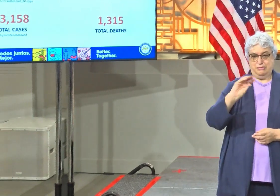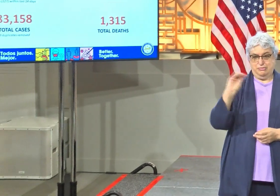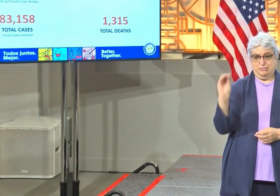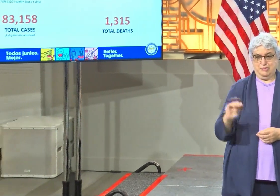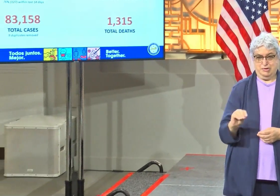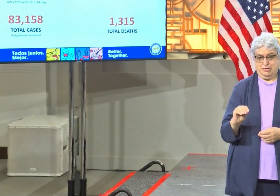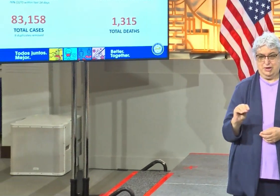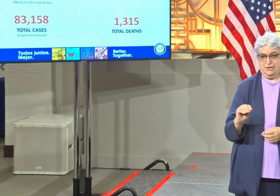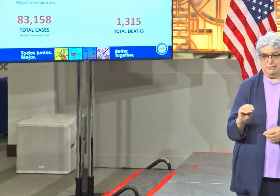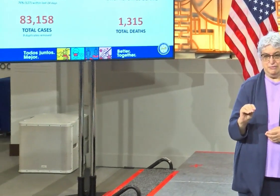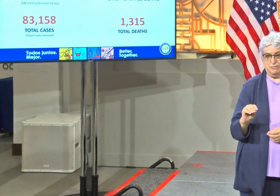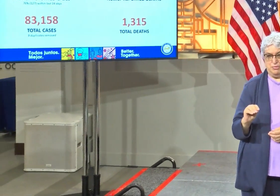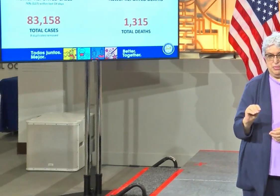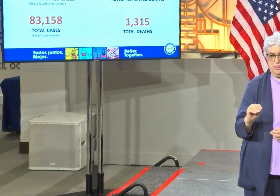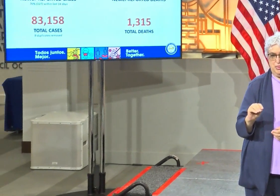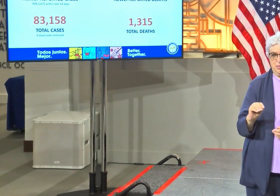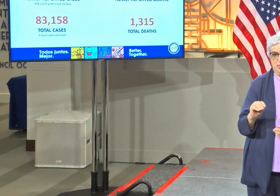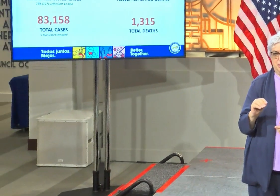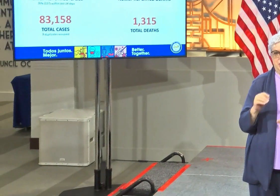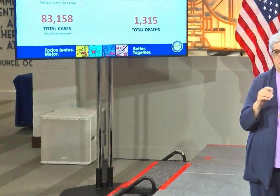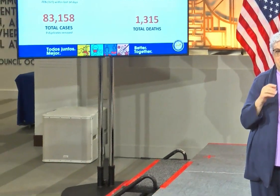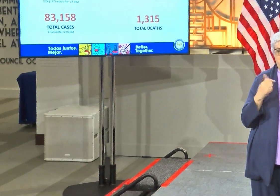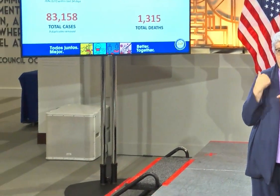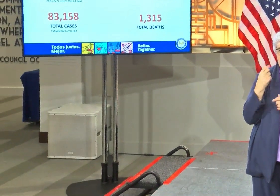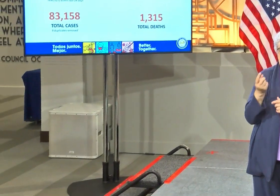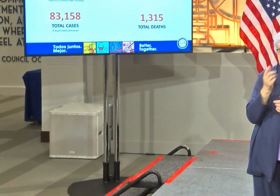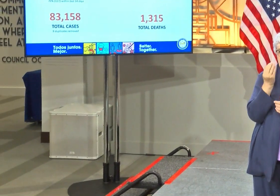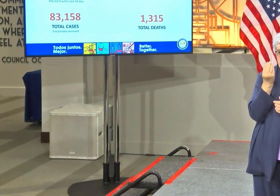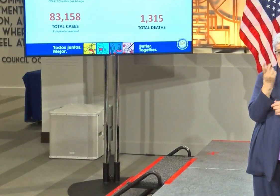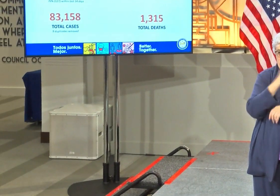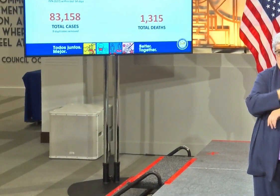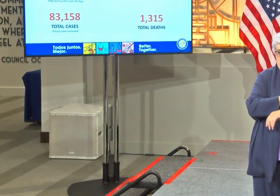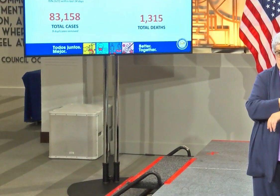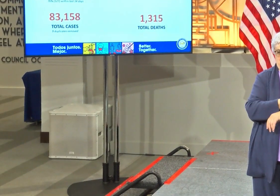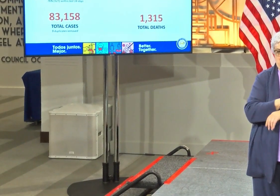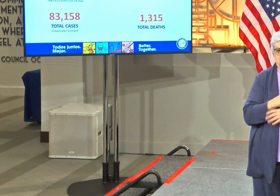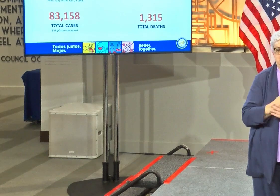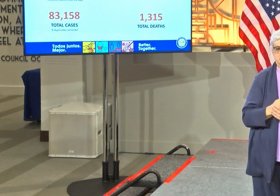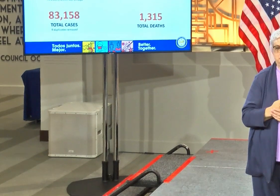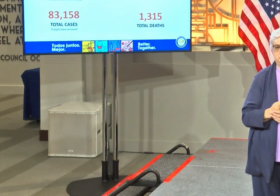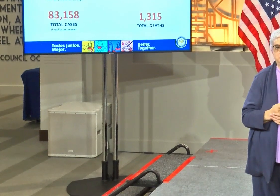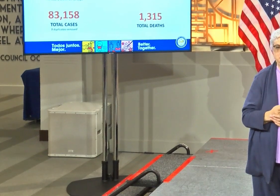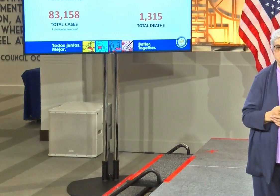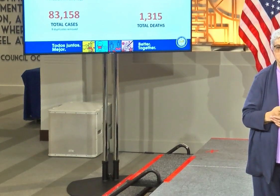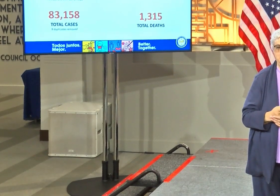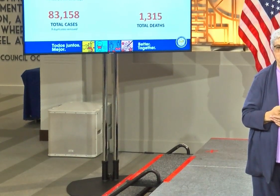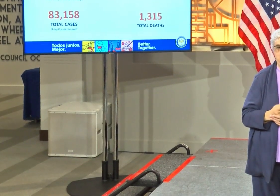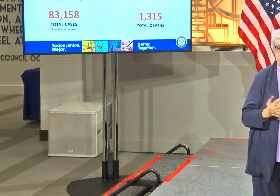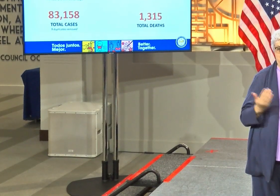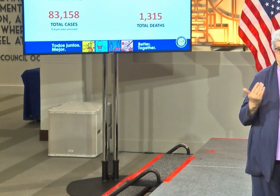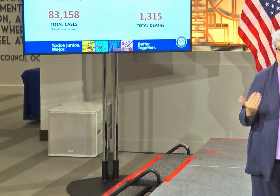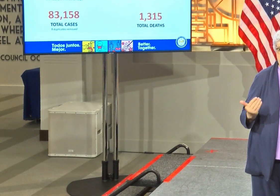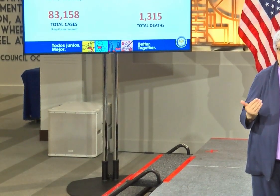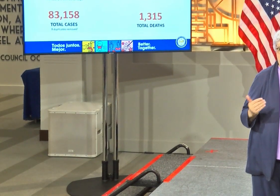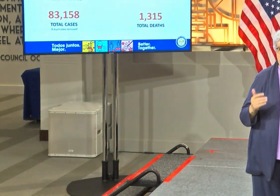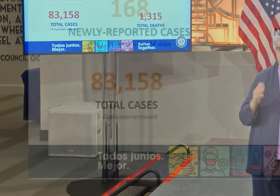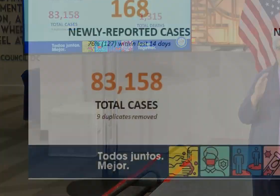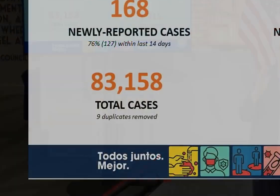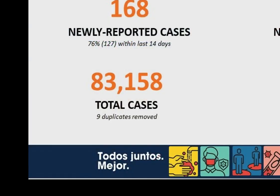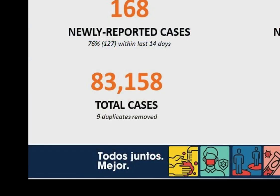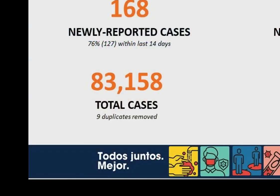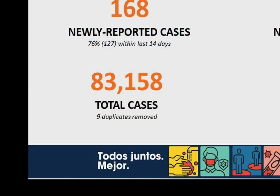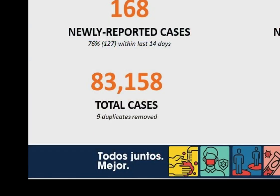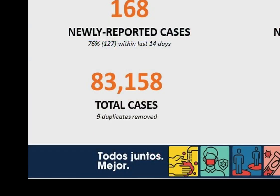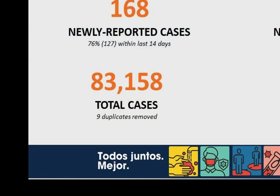have specimen dates within the last 14 days. Today, the city's total death